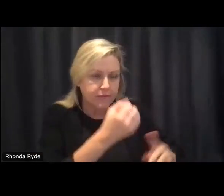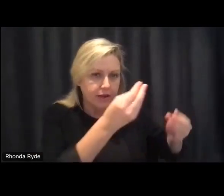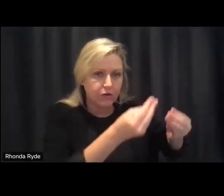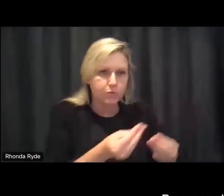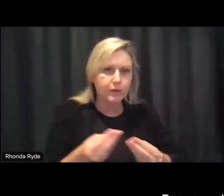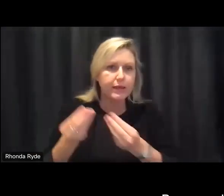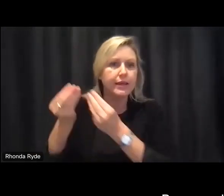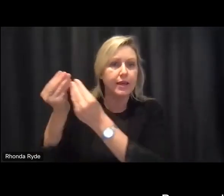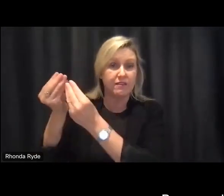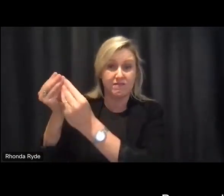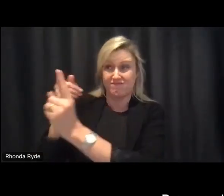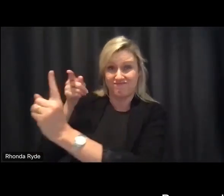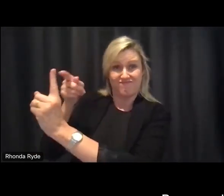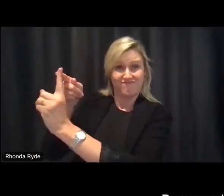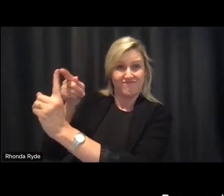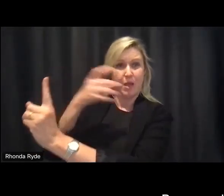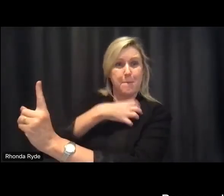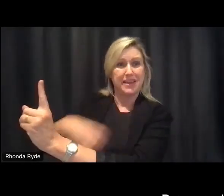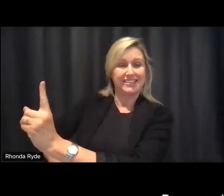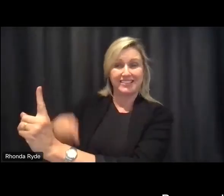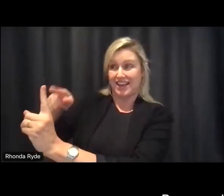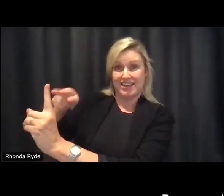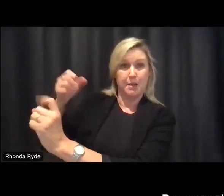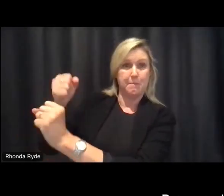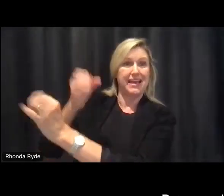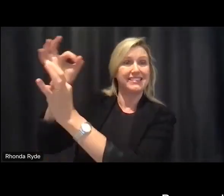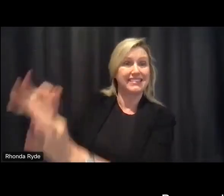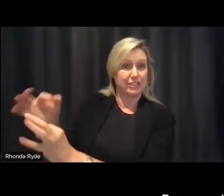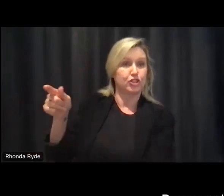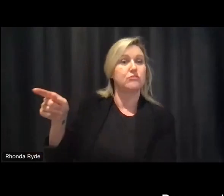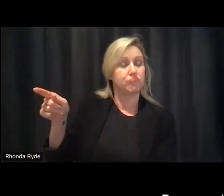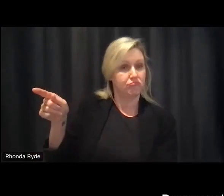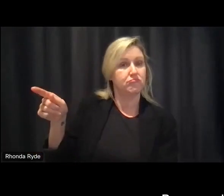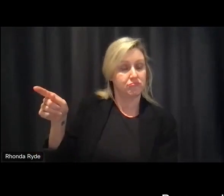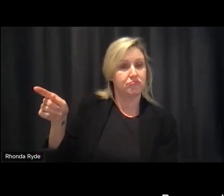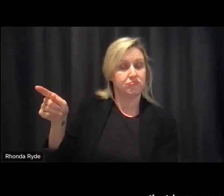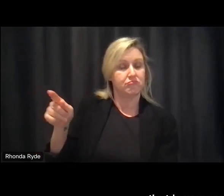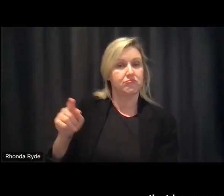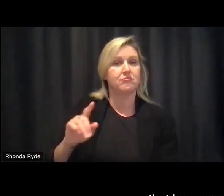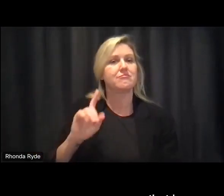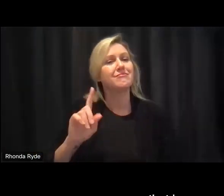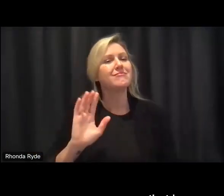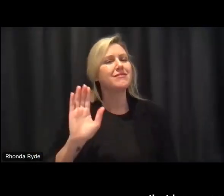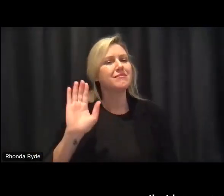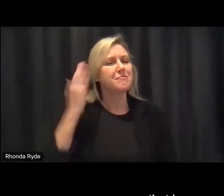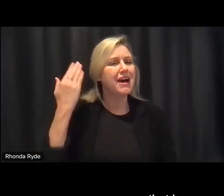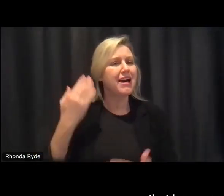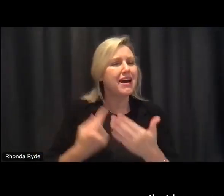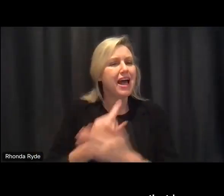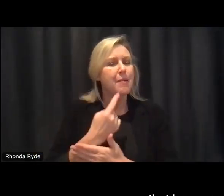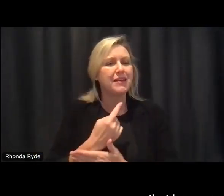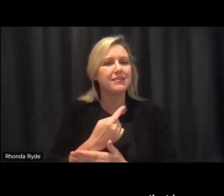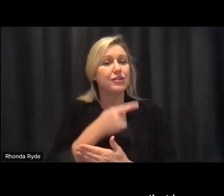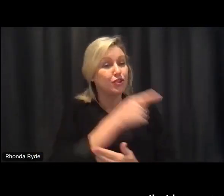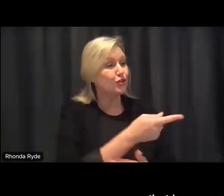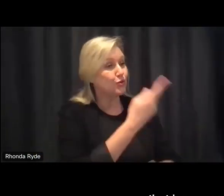and then because when i look at what's happened in the past and the gaps that have opened up between what you've said